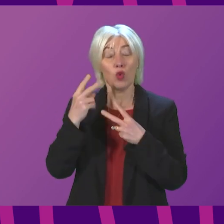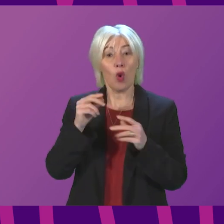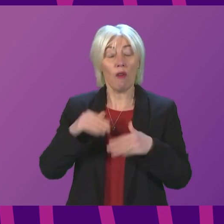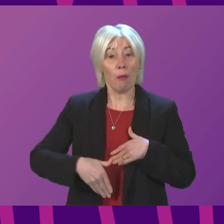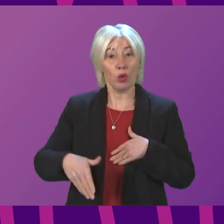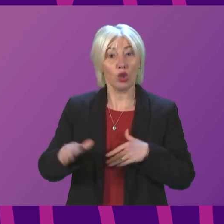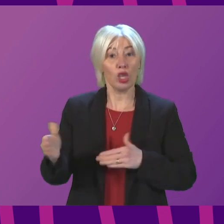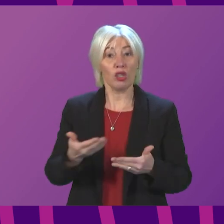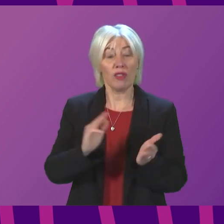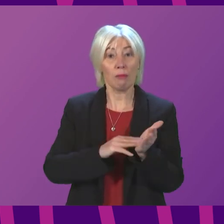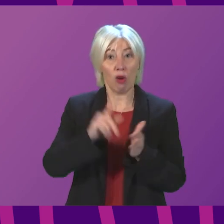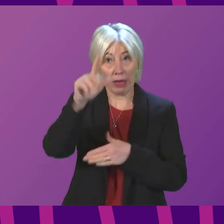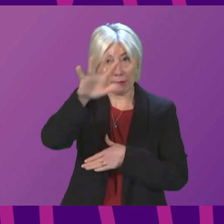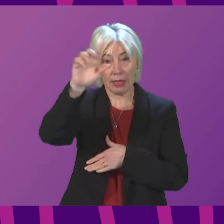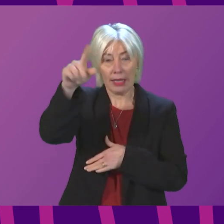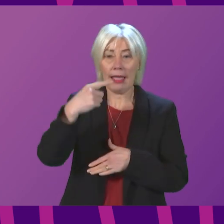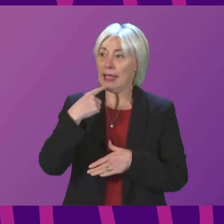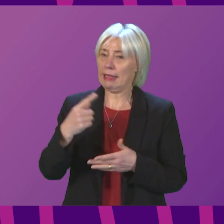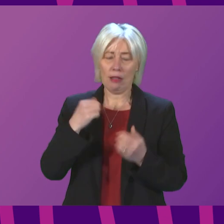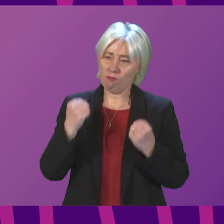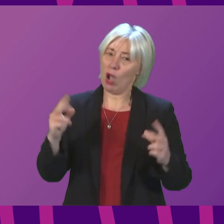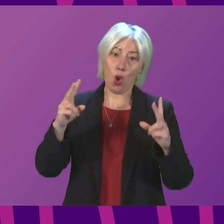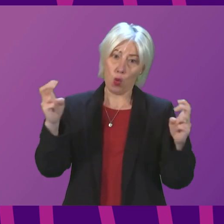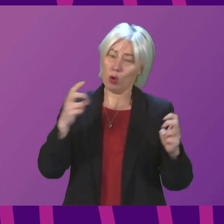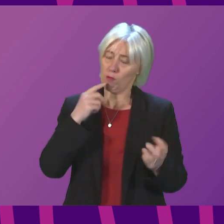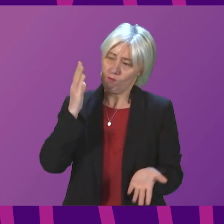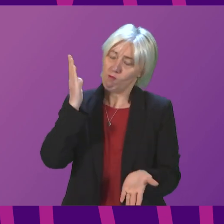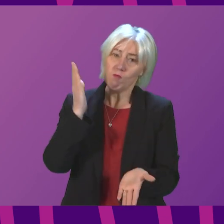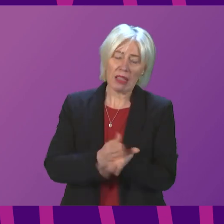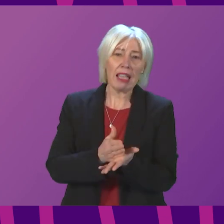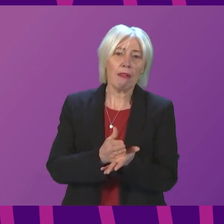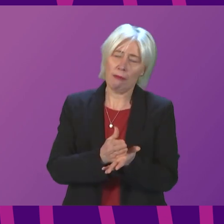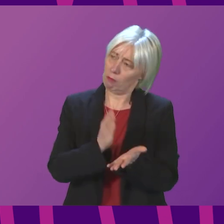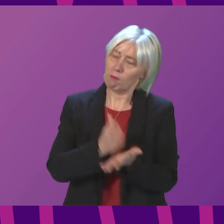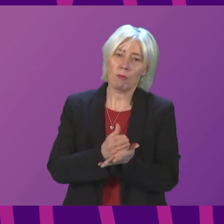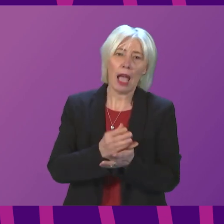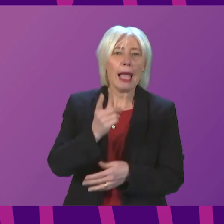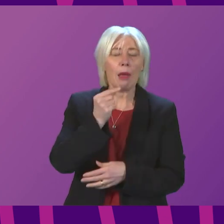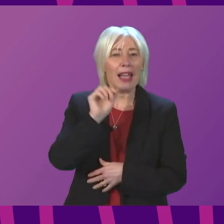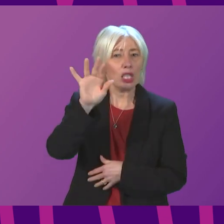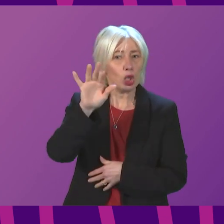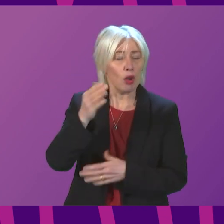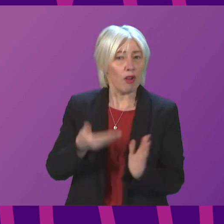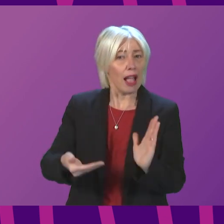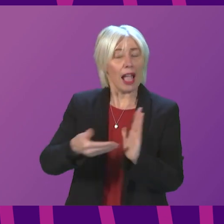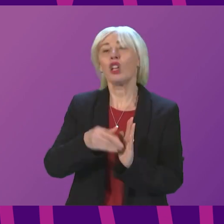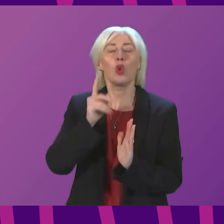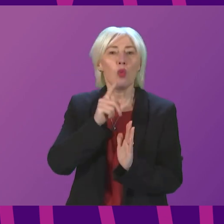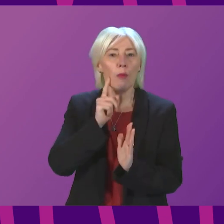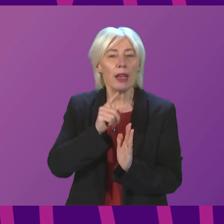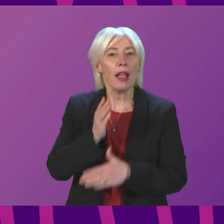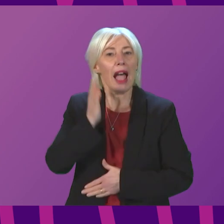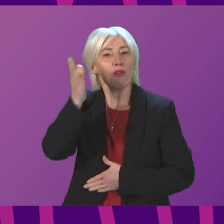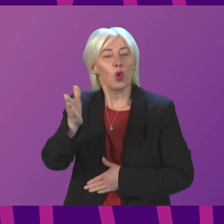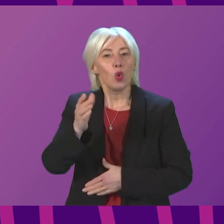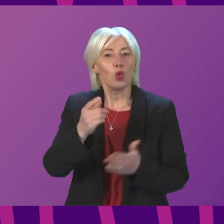told me that he, and I quote, absolutely believed that there is capacity in place to deal with the additional women who may have to go to